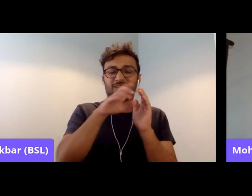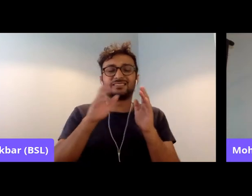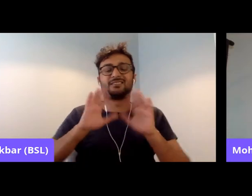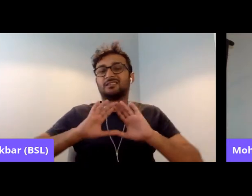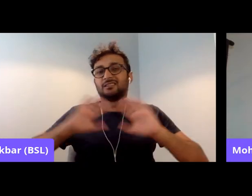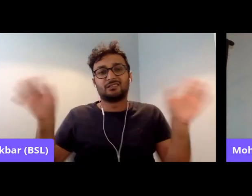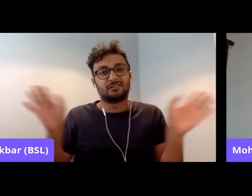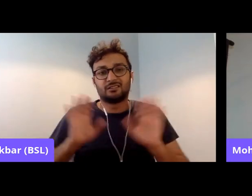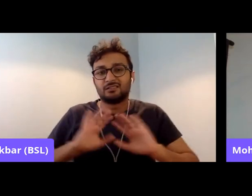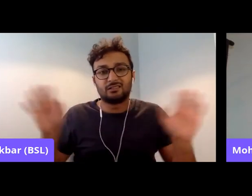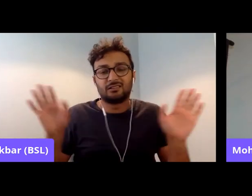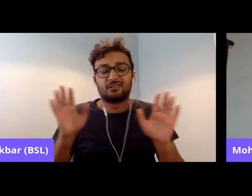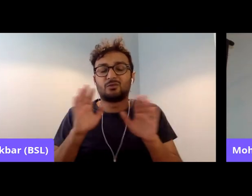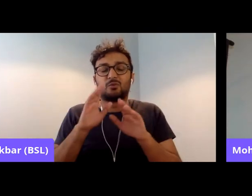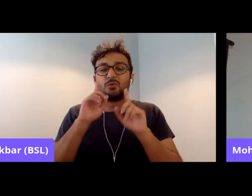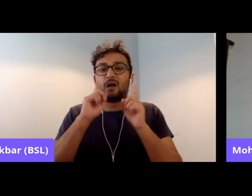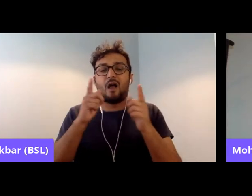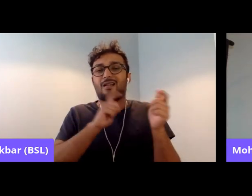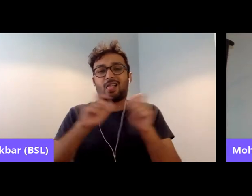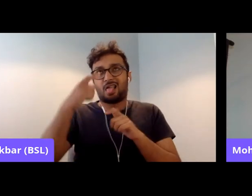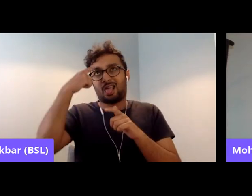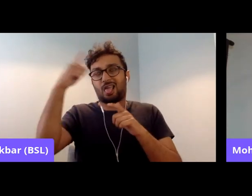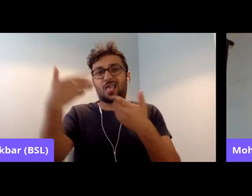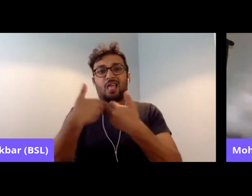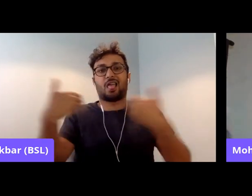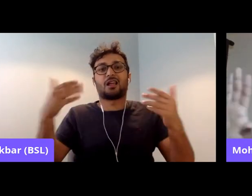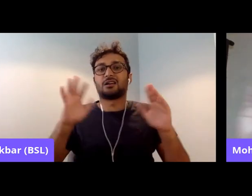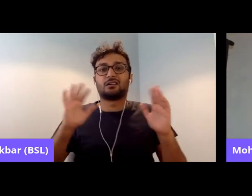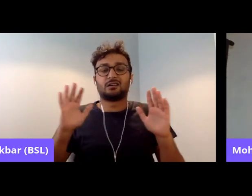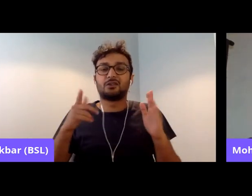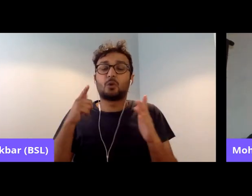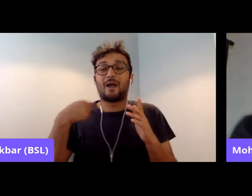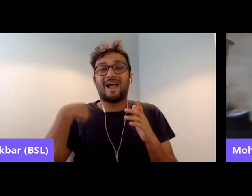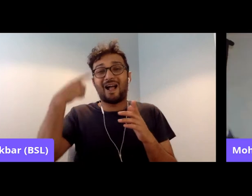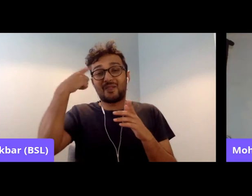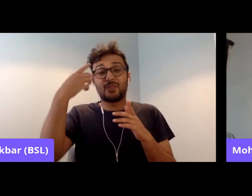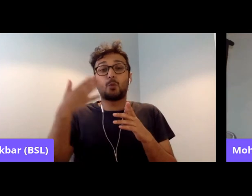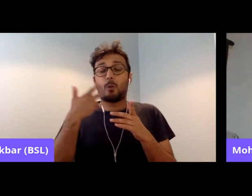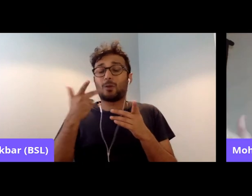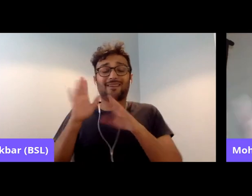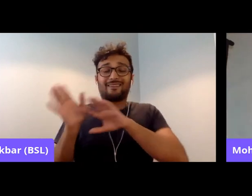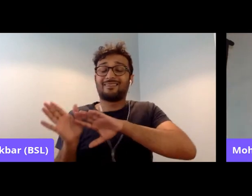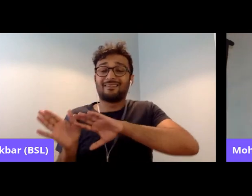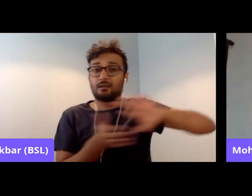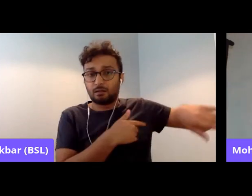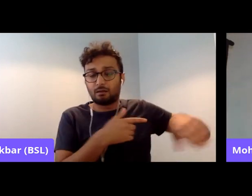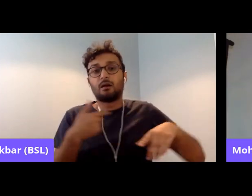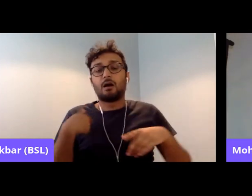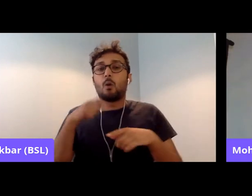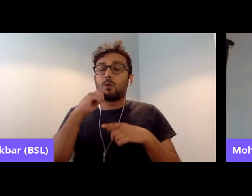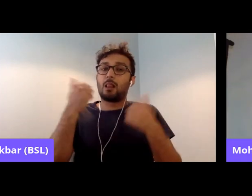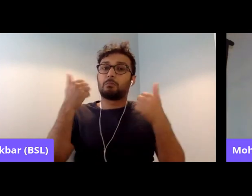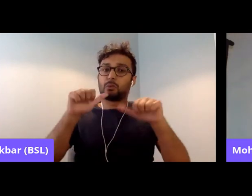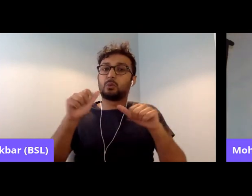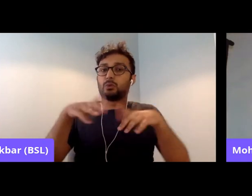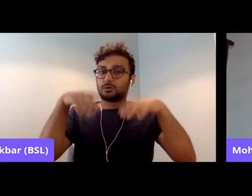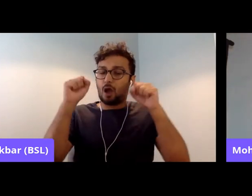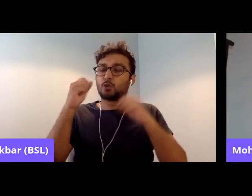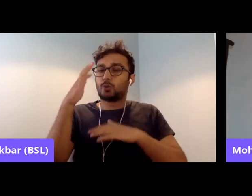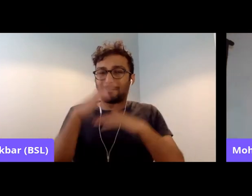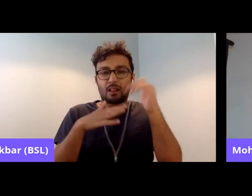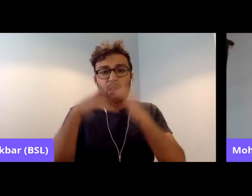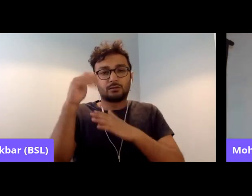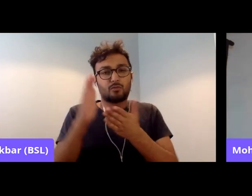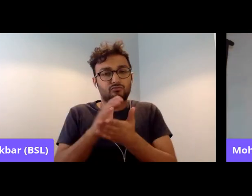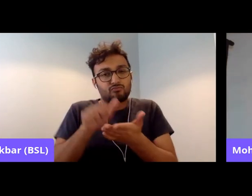people build the right kinds of political programmes, which don't see these things as that's, that's for equality. that's for Labour. I think the two are really